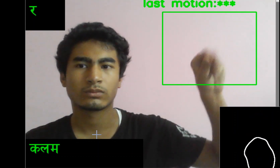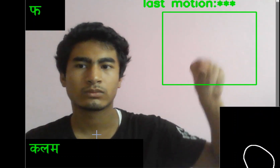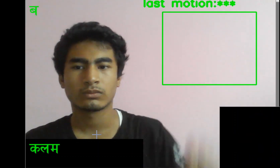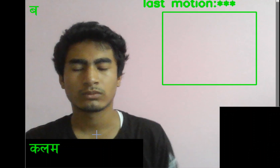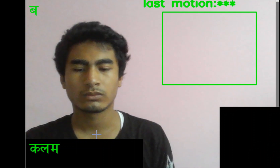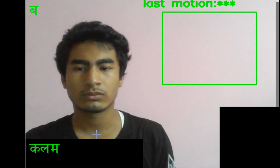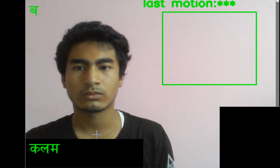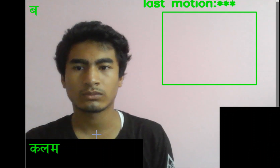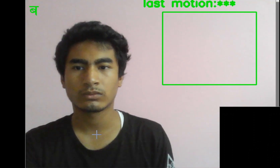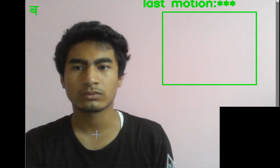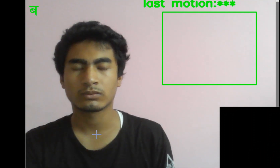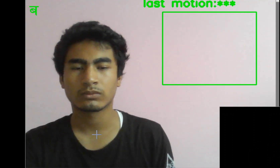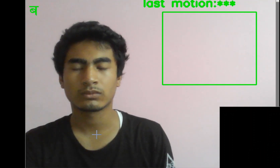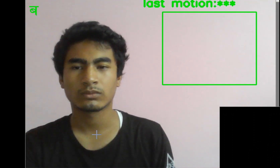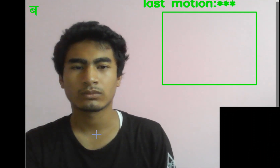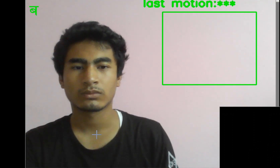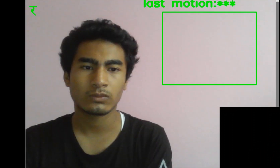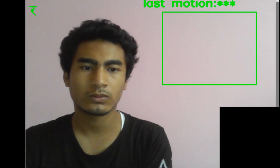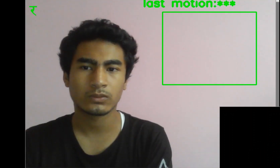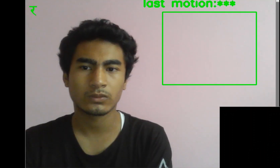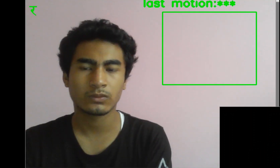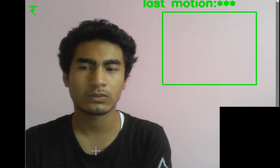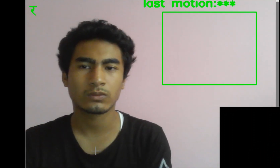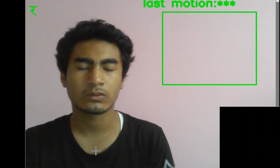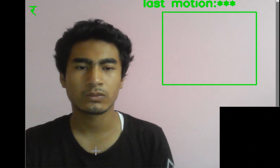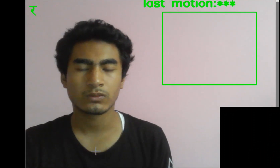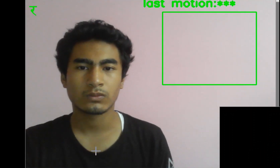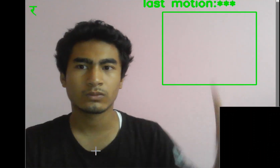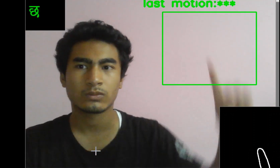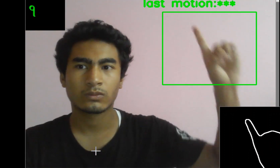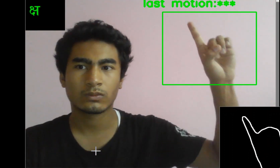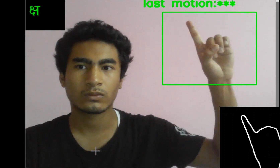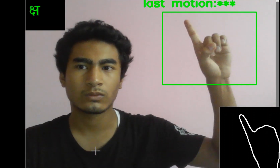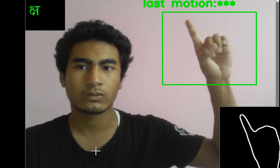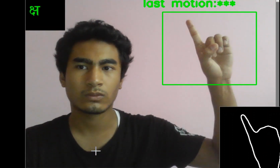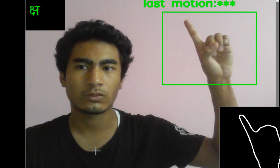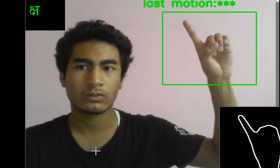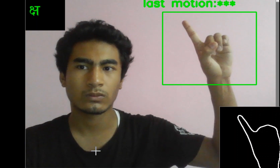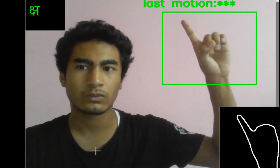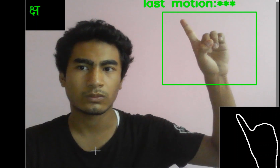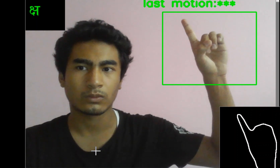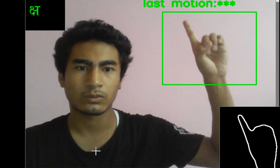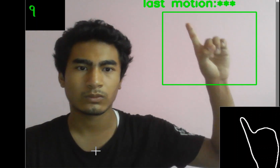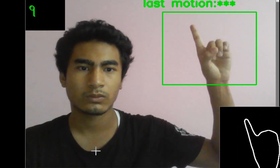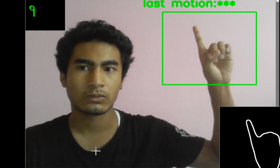similar technique can be used to obtain numbers which are greater than now of nepali numbering system